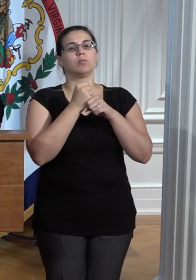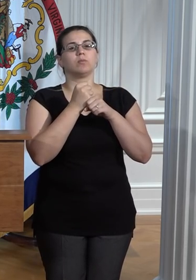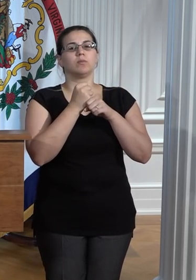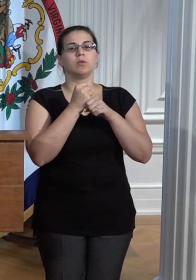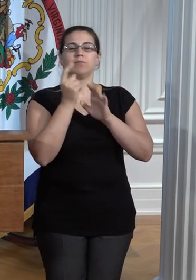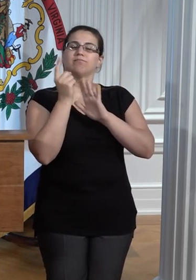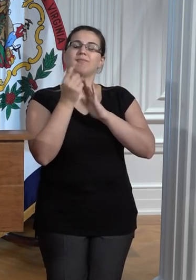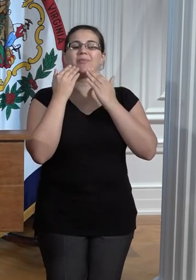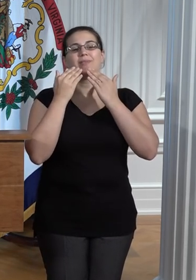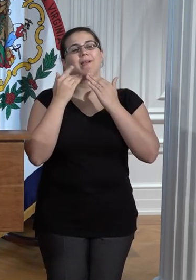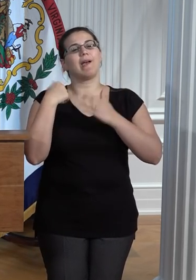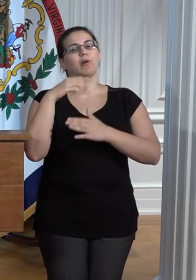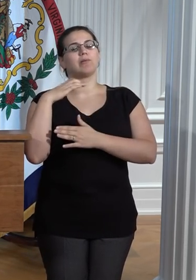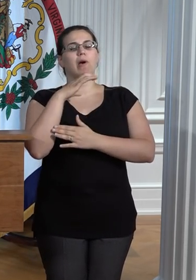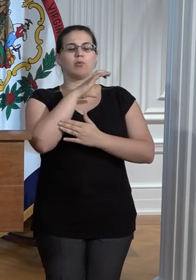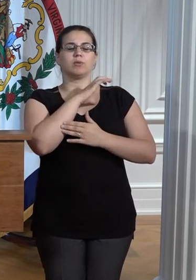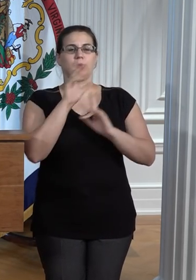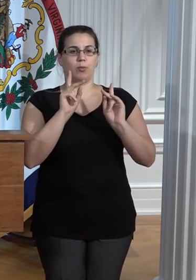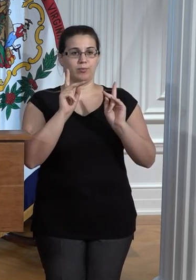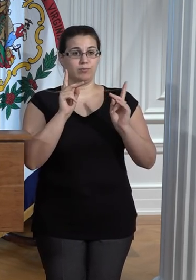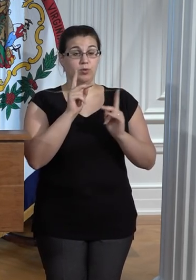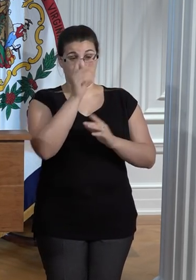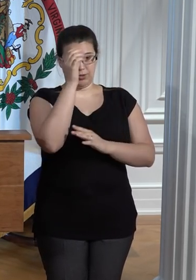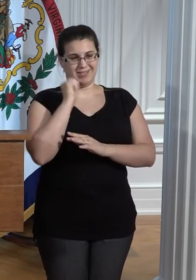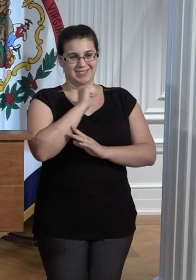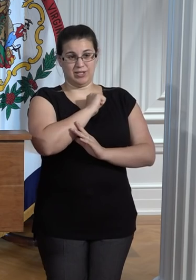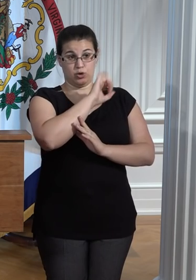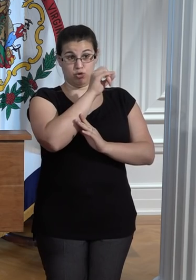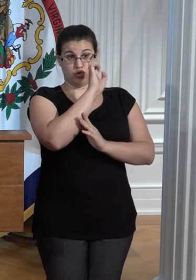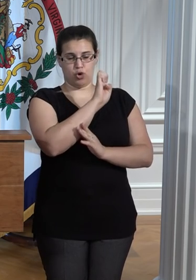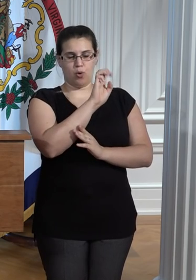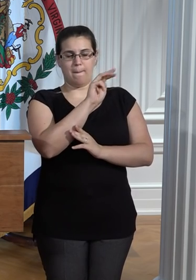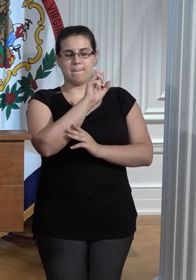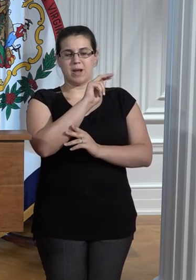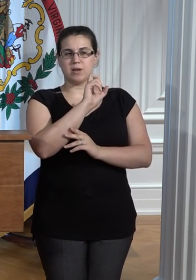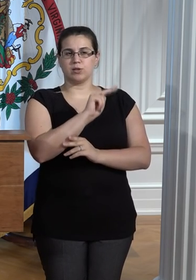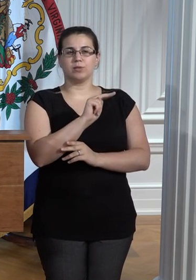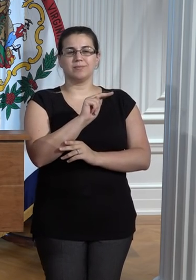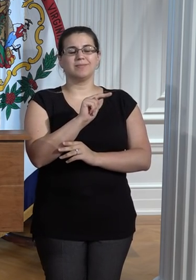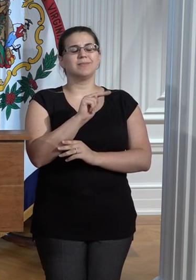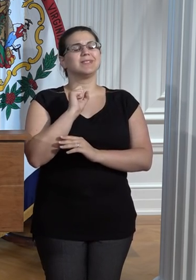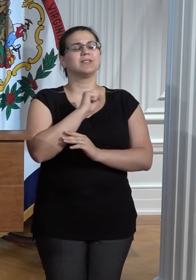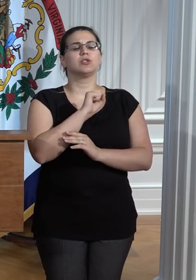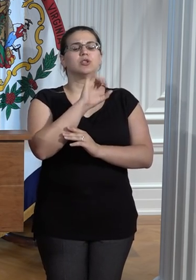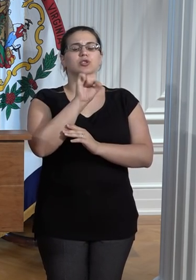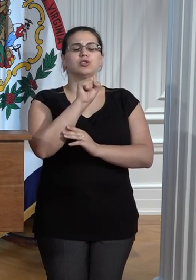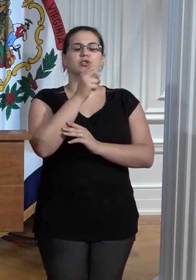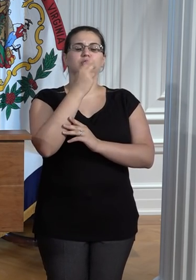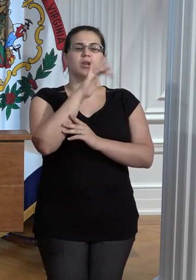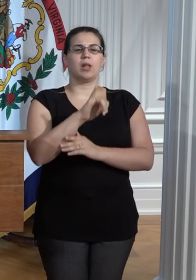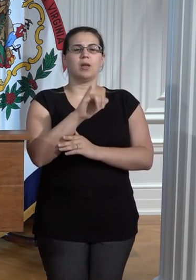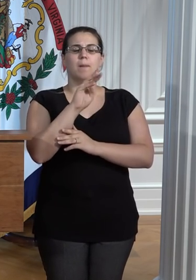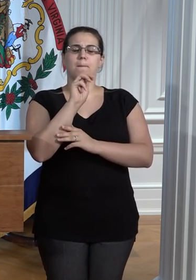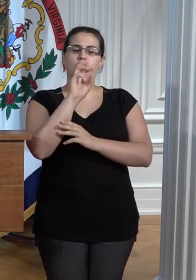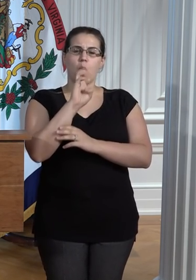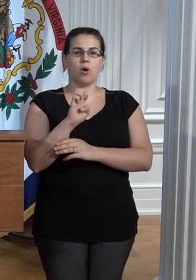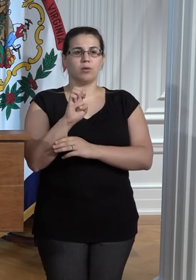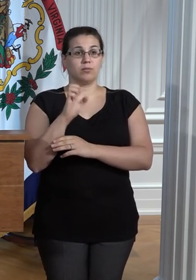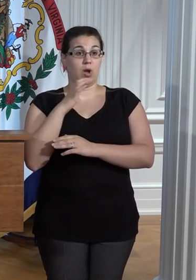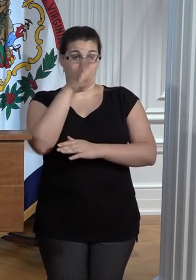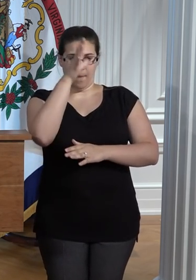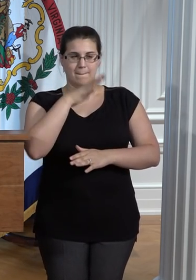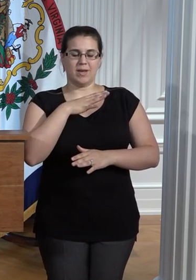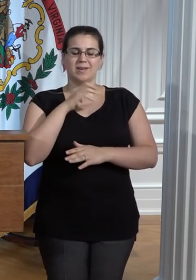Congressional delegation, Senator Joe Manchin, Senator Shelley Moore Capito, Congressman Evan Jenkins, is with us,